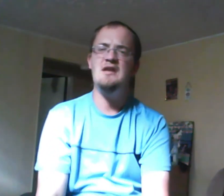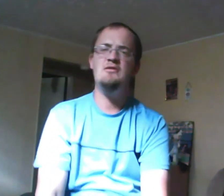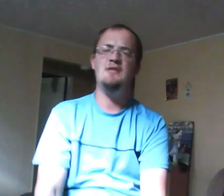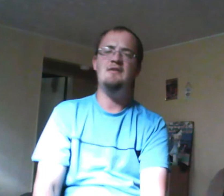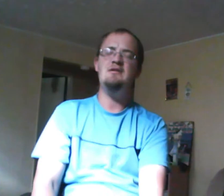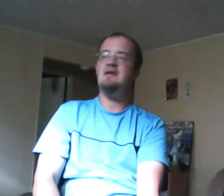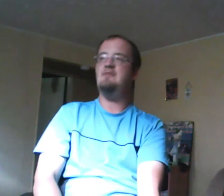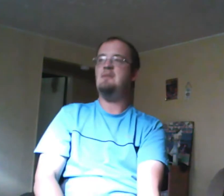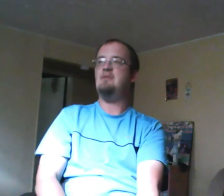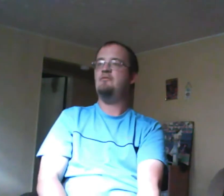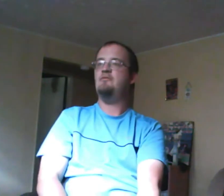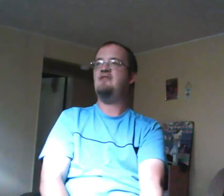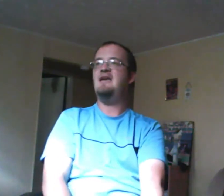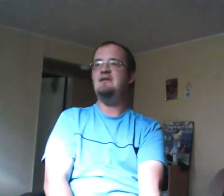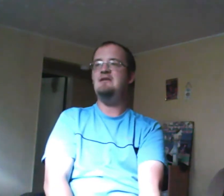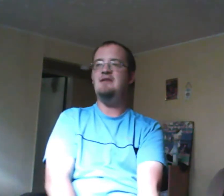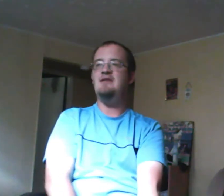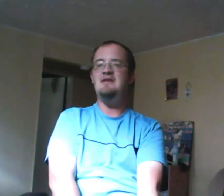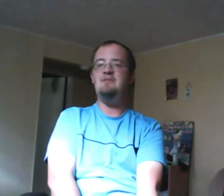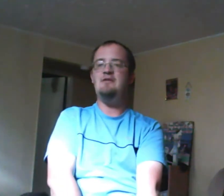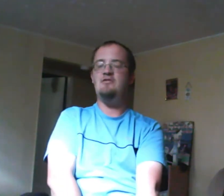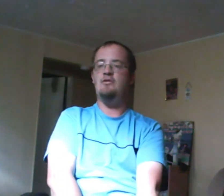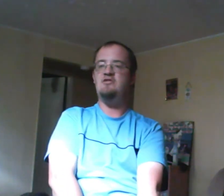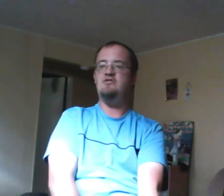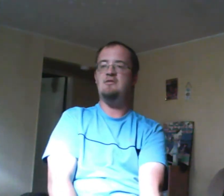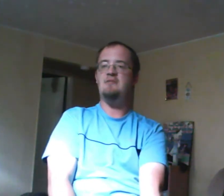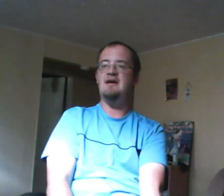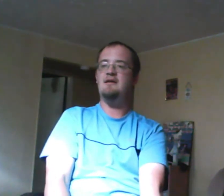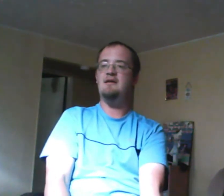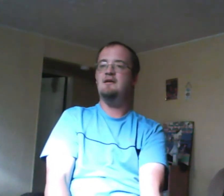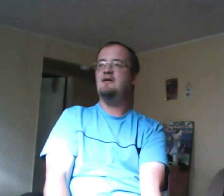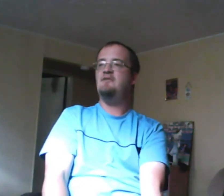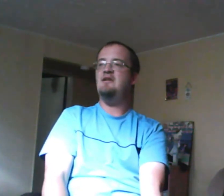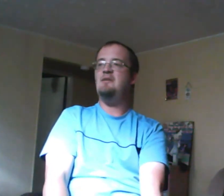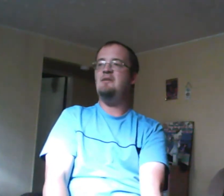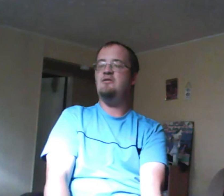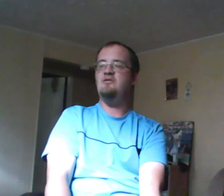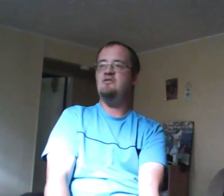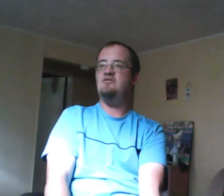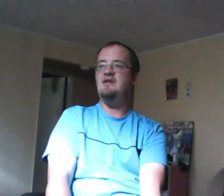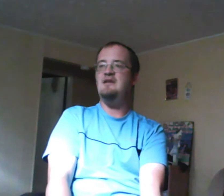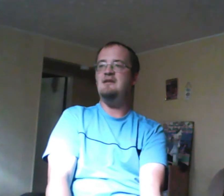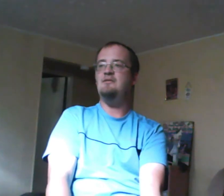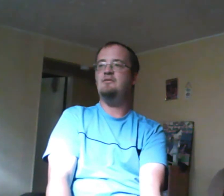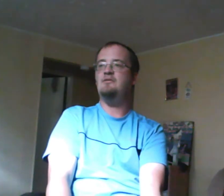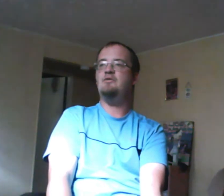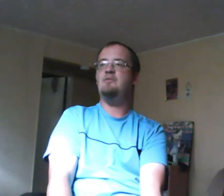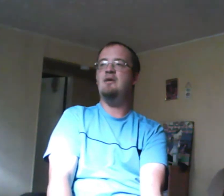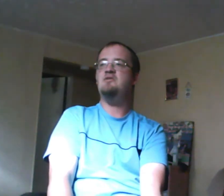can't remember with Katie you know Katie being her older sister and Maya finding out about her sister taking their mom's medication